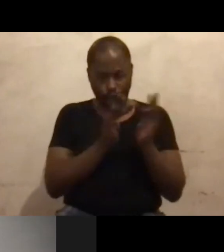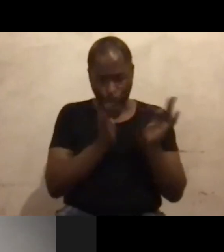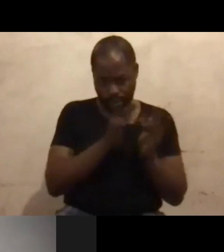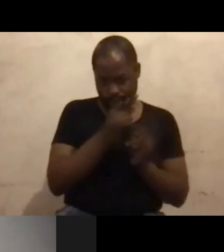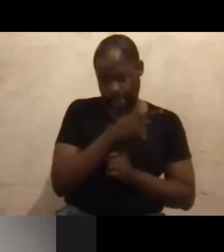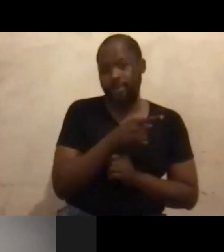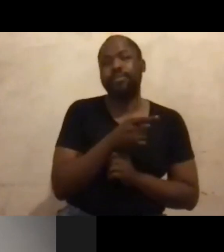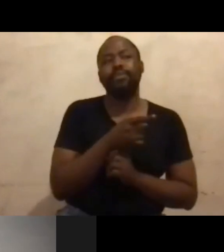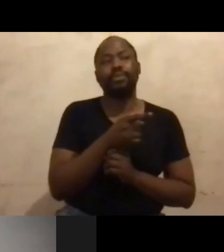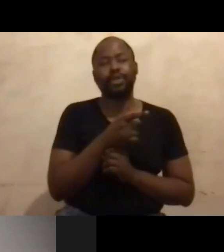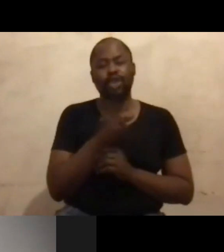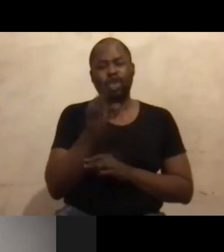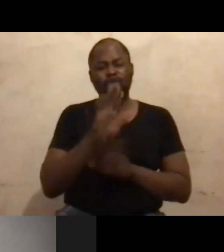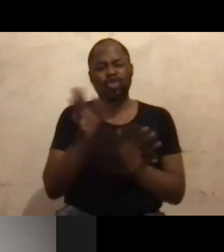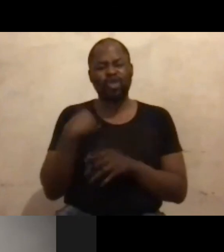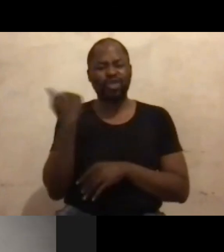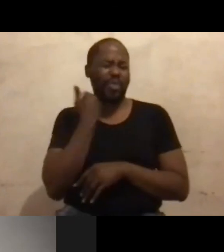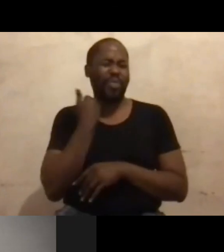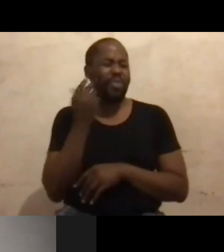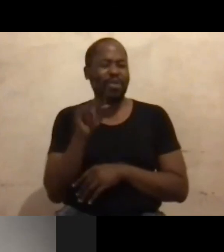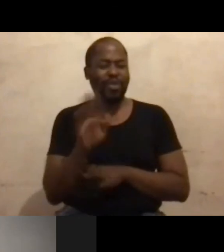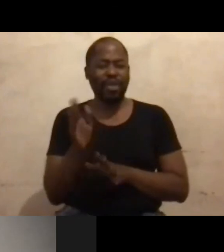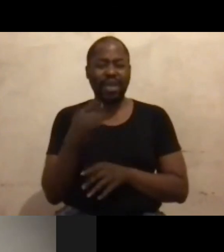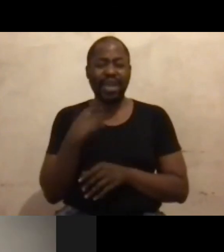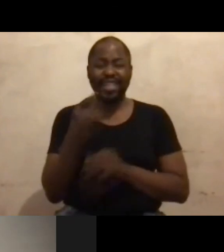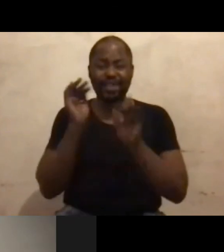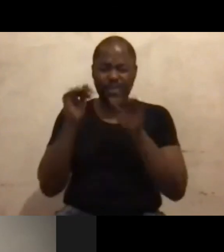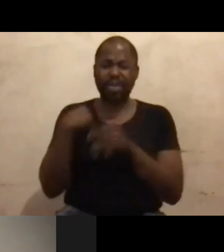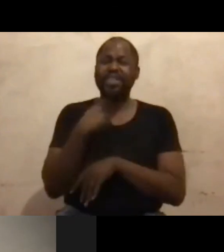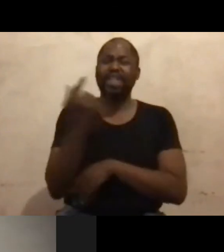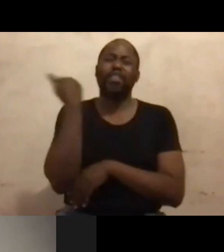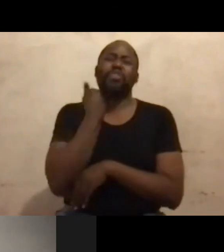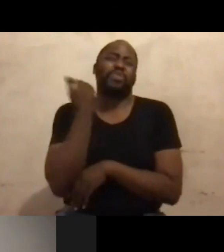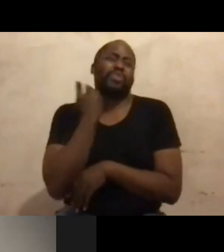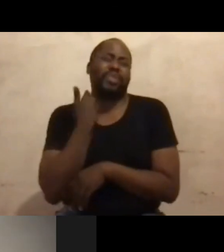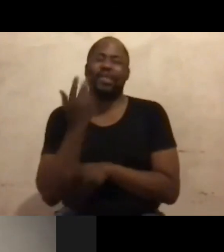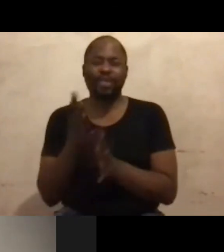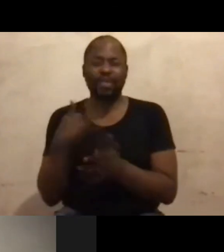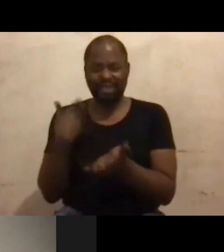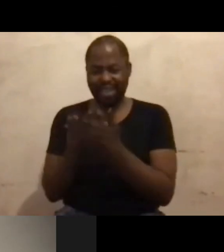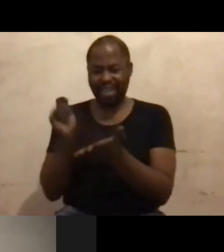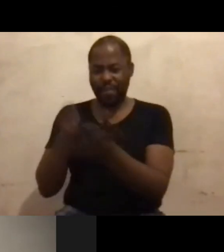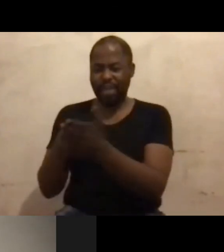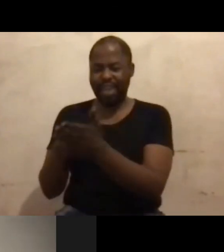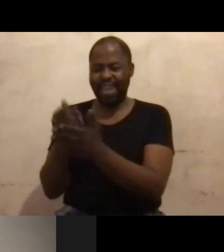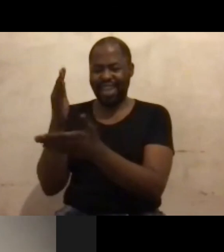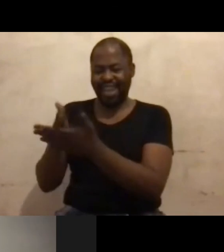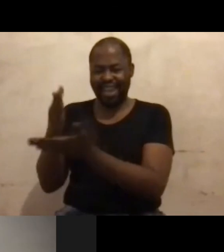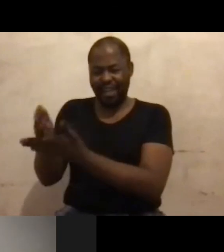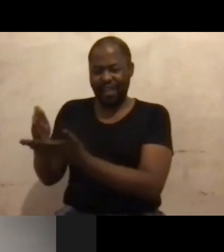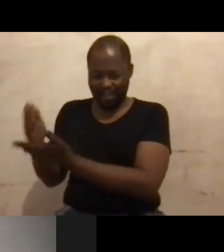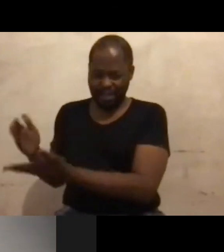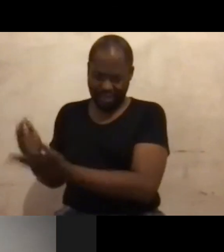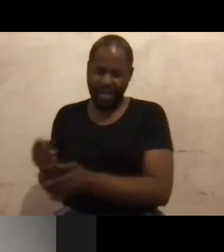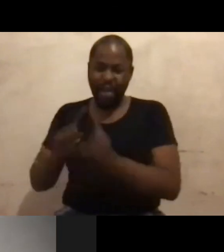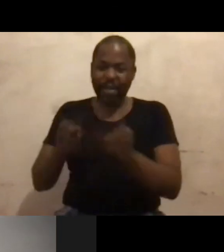It's not that much money, guys. I see people say it's too much money. You can make down payments. You can make lay buys. But ultimately, if you leave